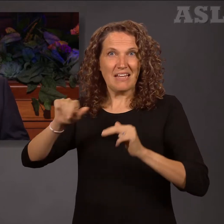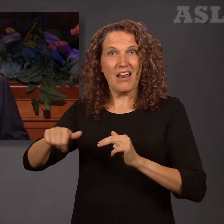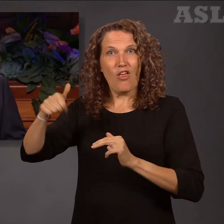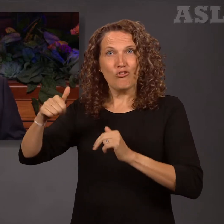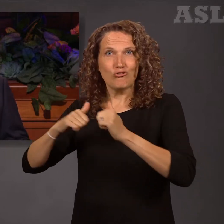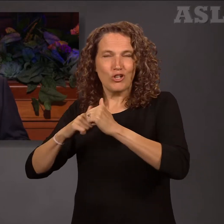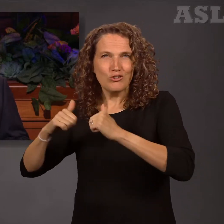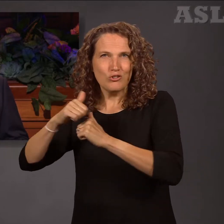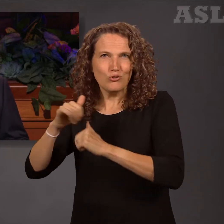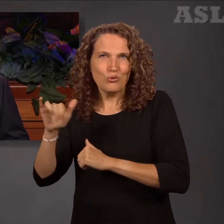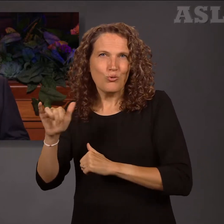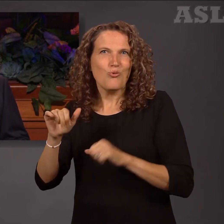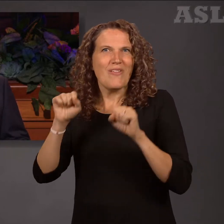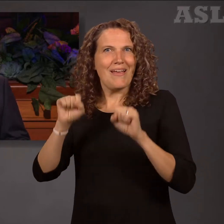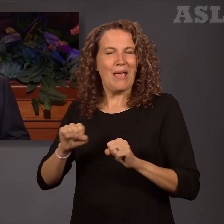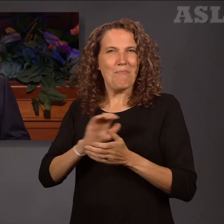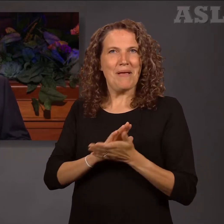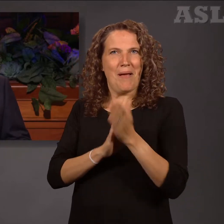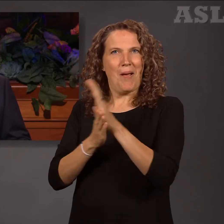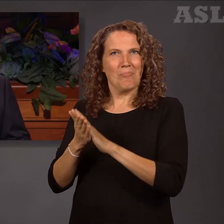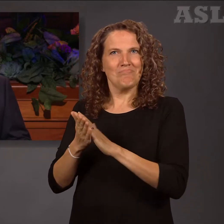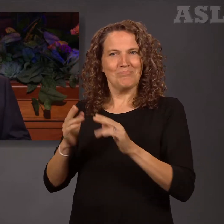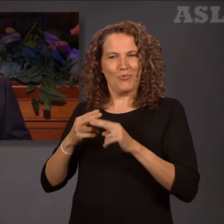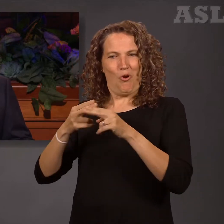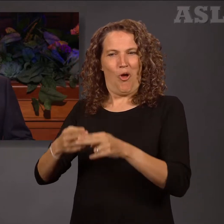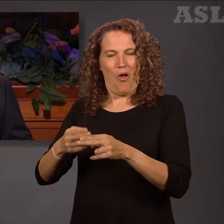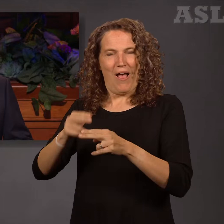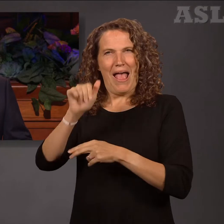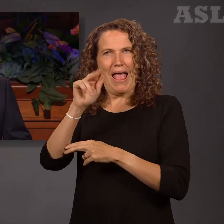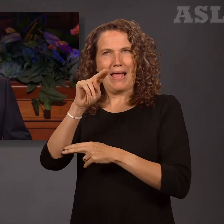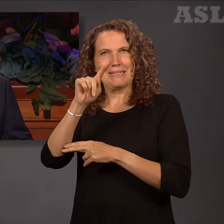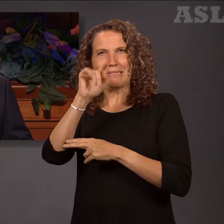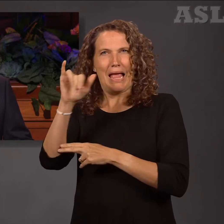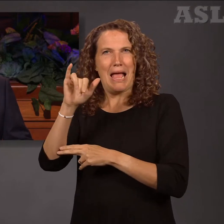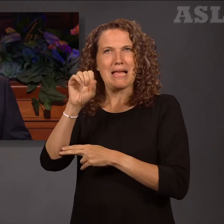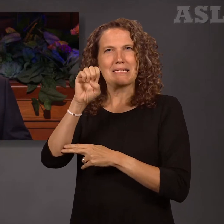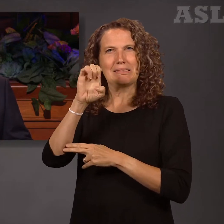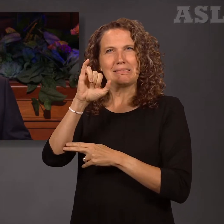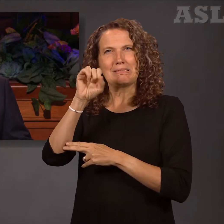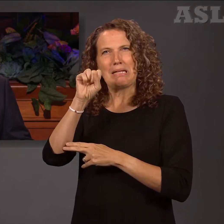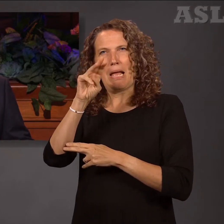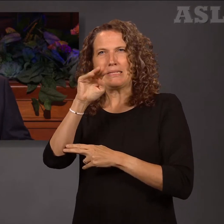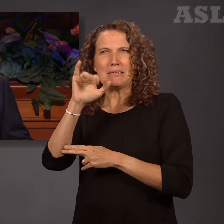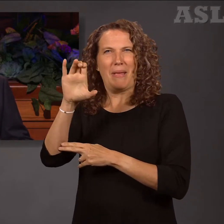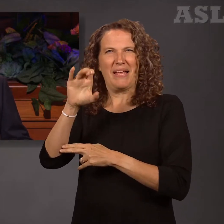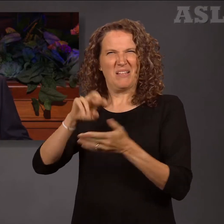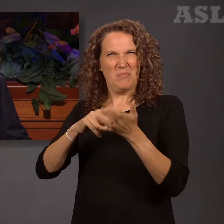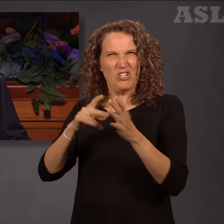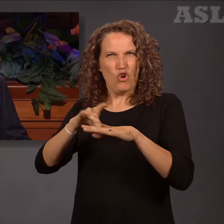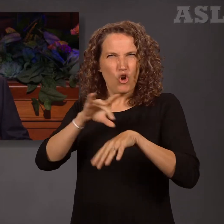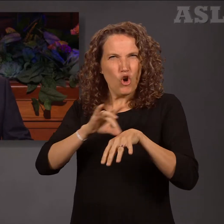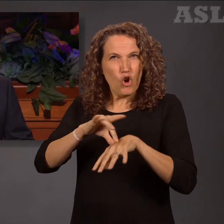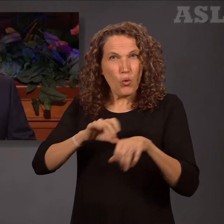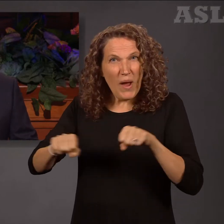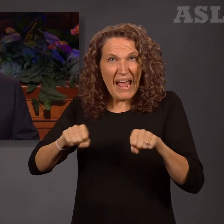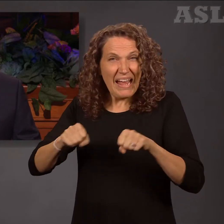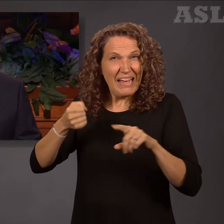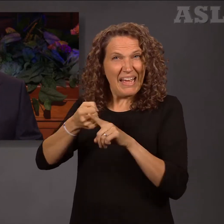that could then be considered anti-sizmic. The day finally arrived for my first